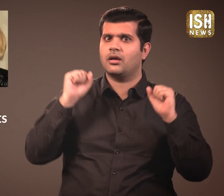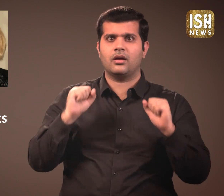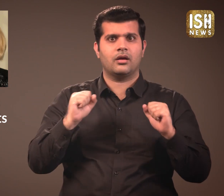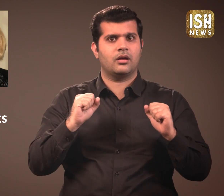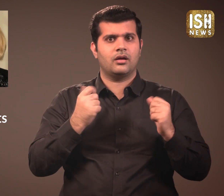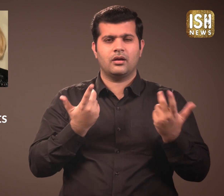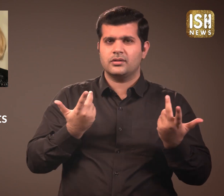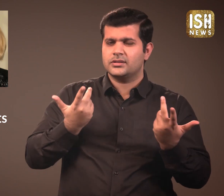Deaf?